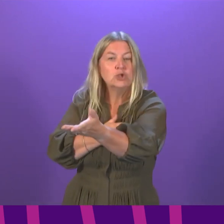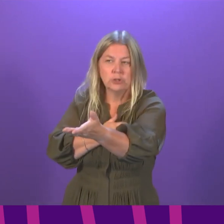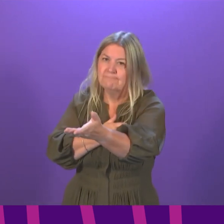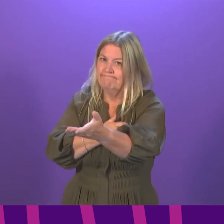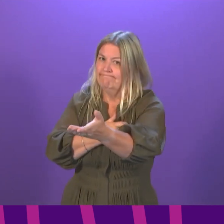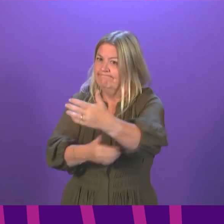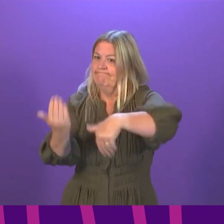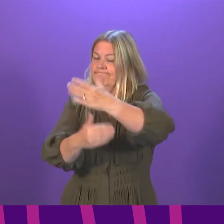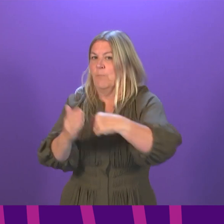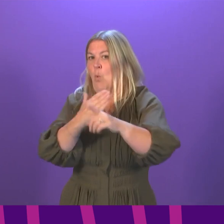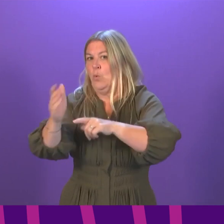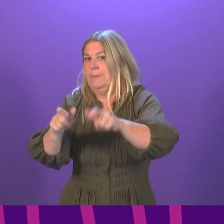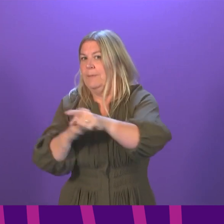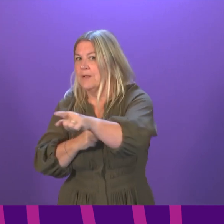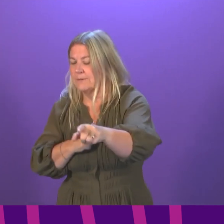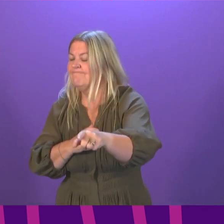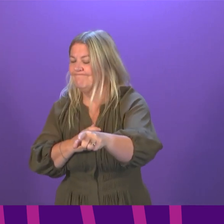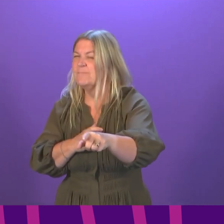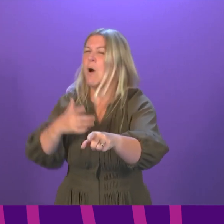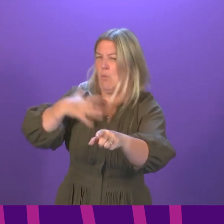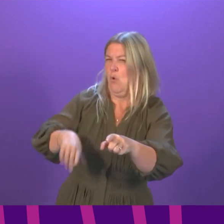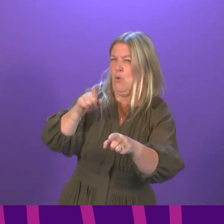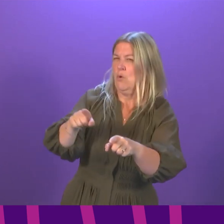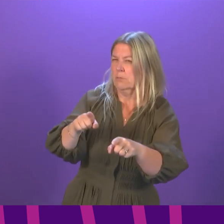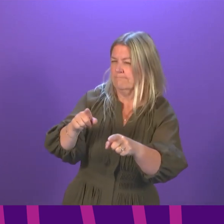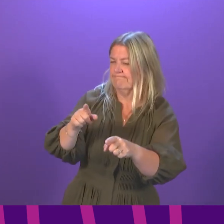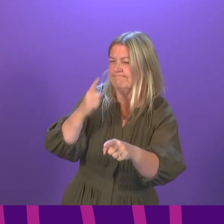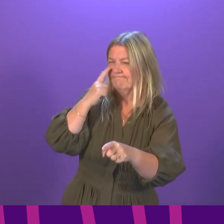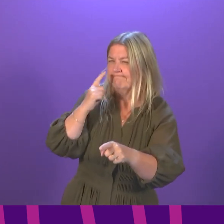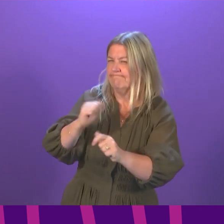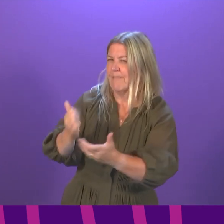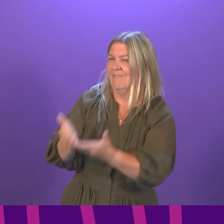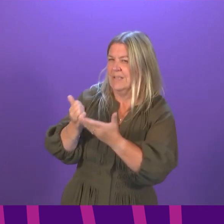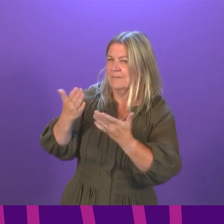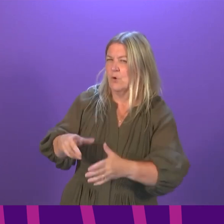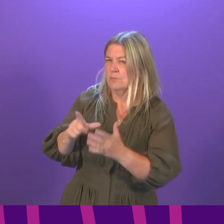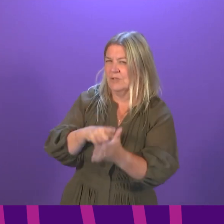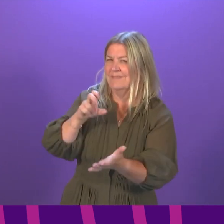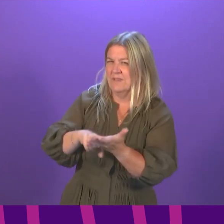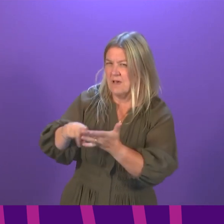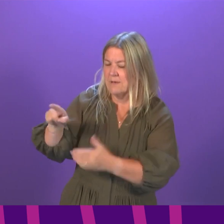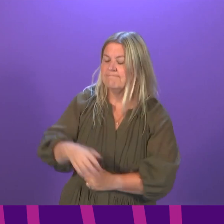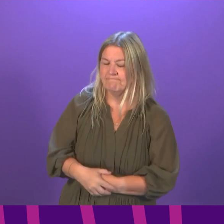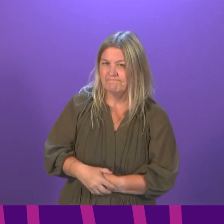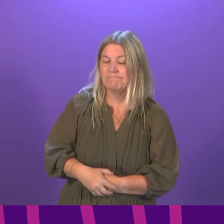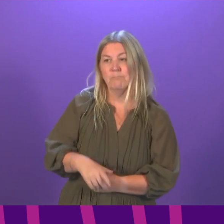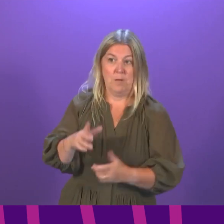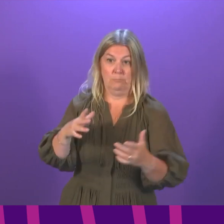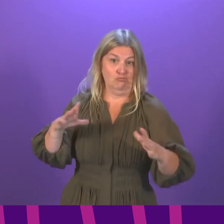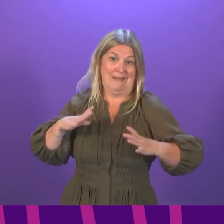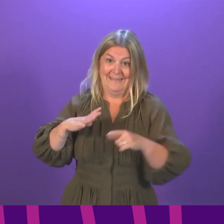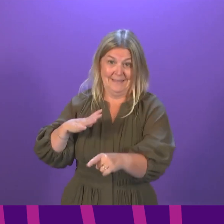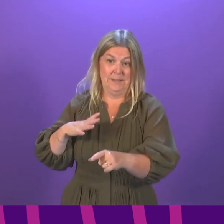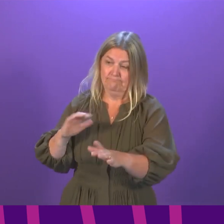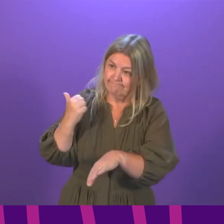vaccinated. We will see what that advice brings, but we stand ready to implement that as quickly as possible. We